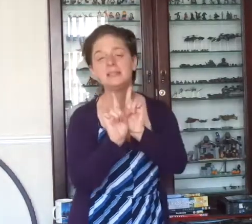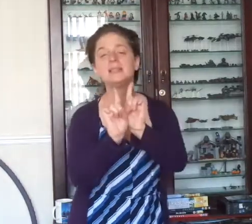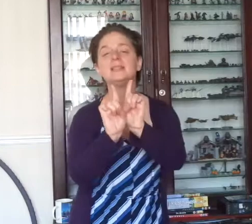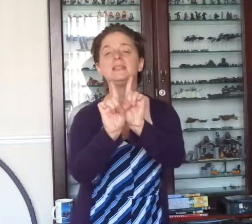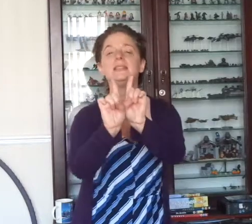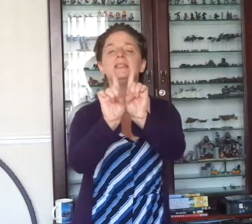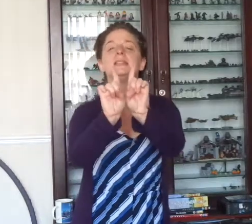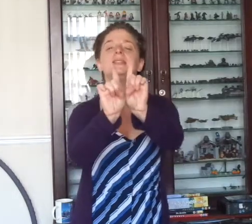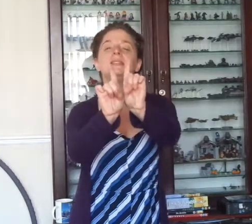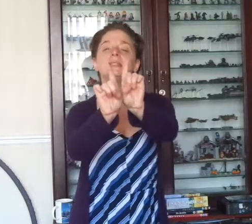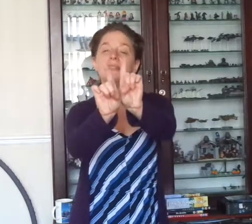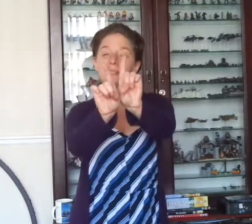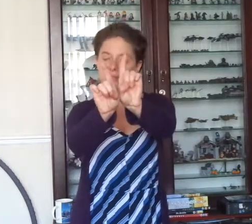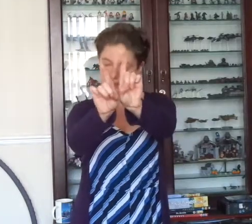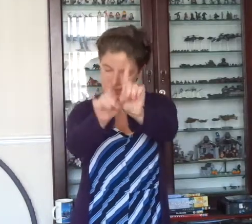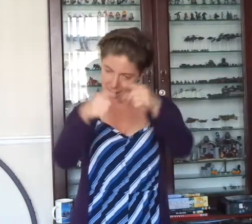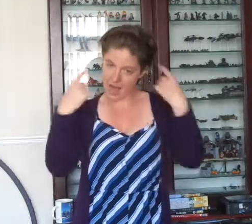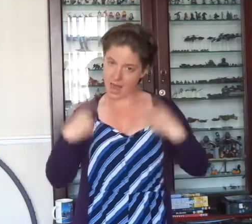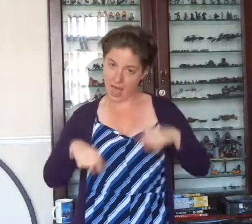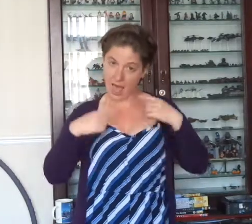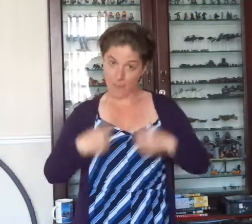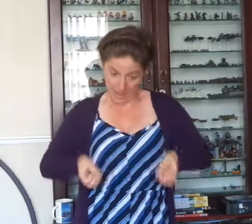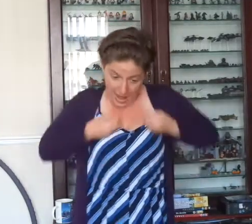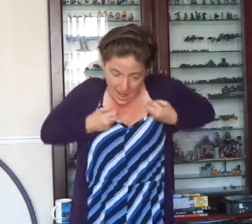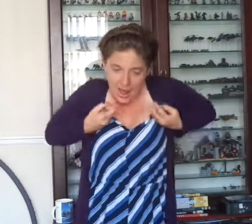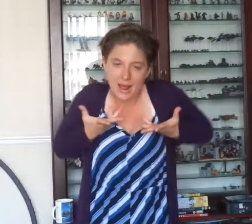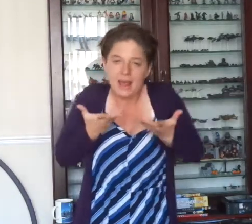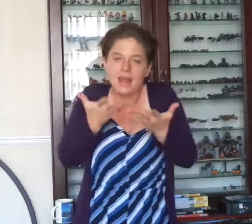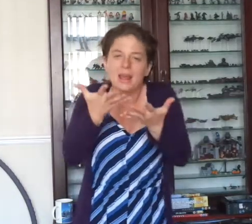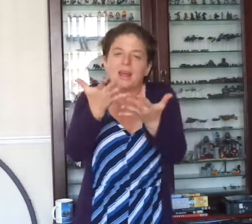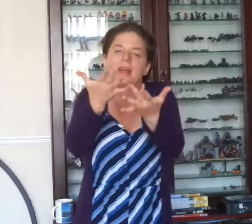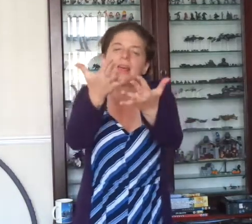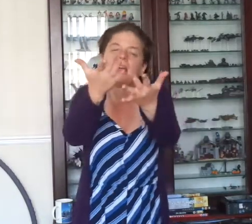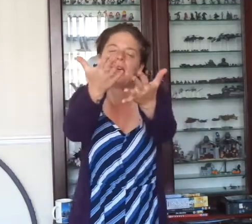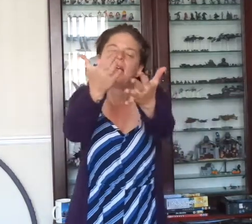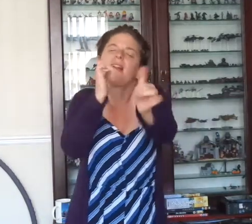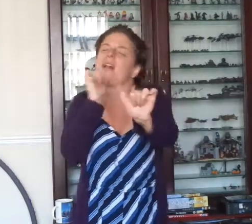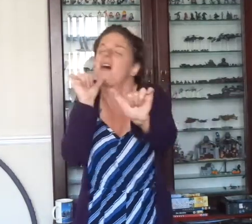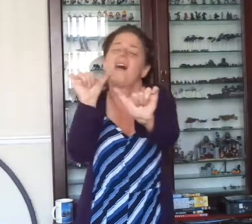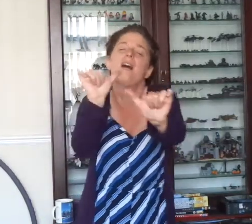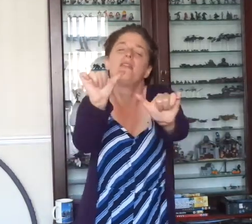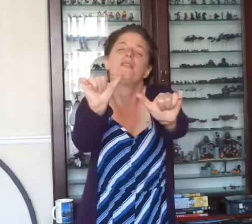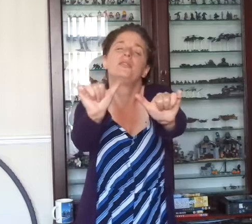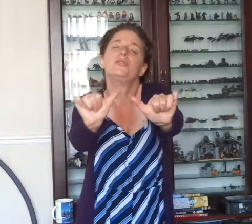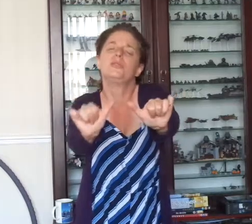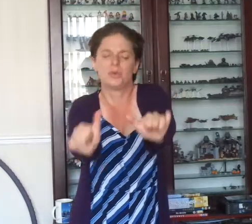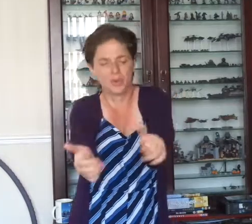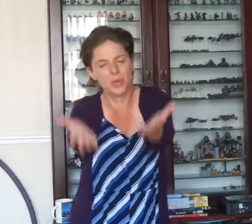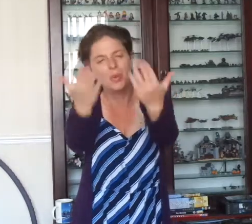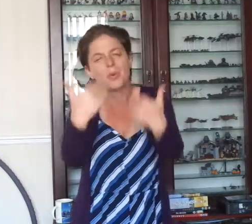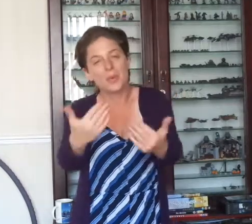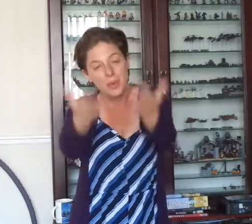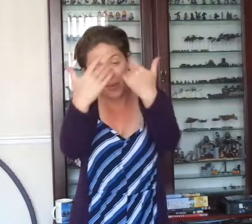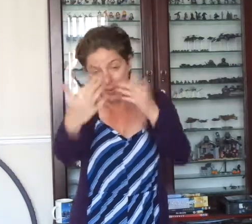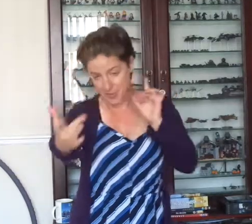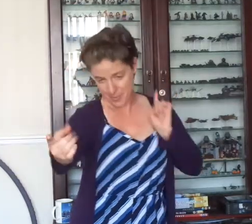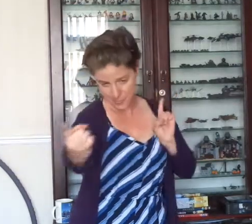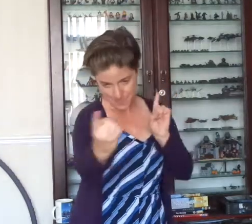Come let me love you, come love me again.